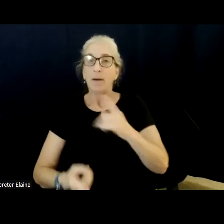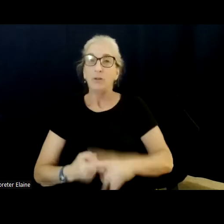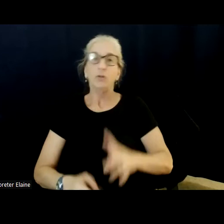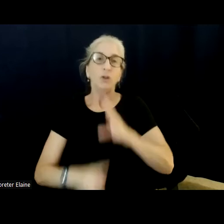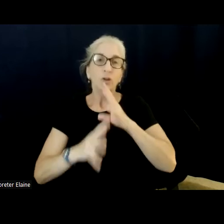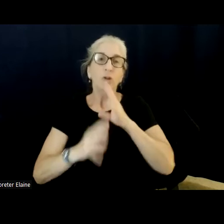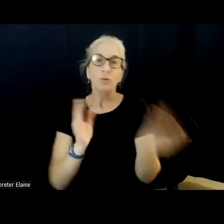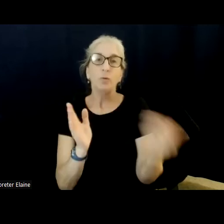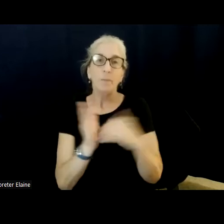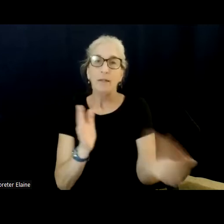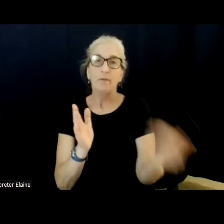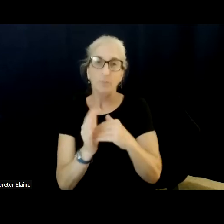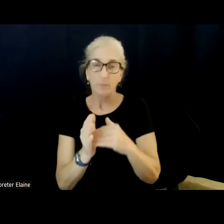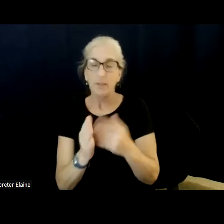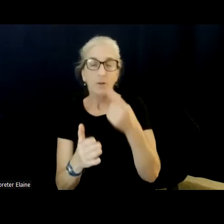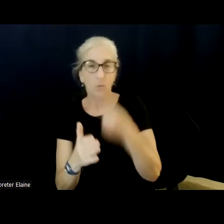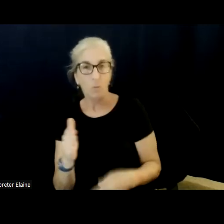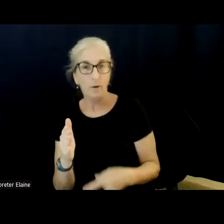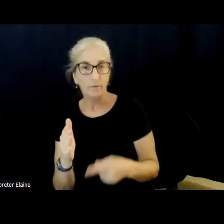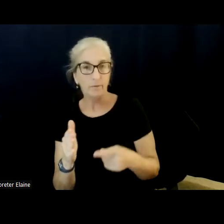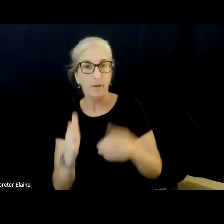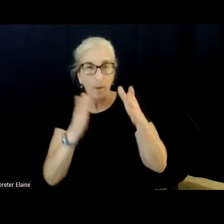And candidate Bikre, you're up first.